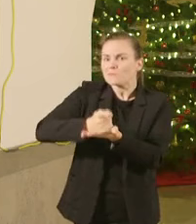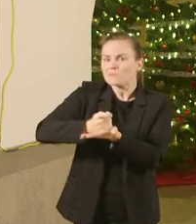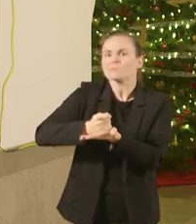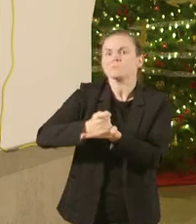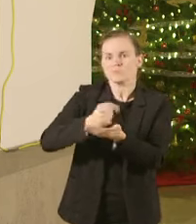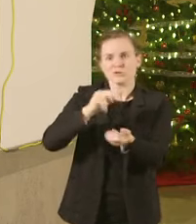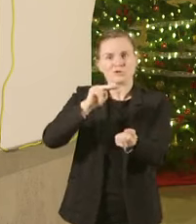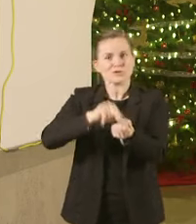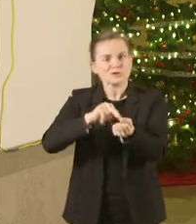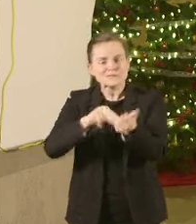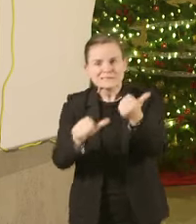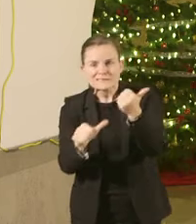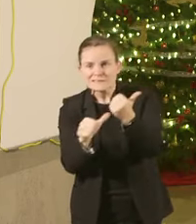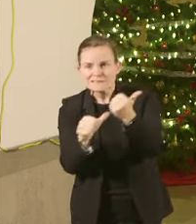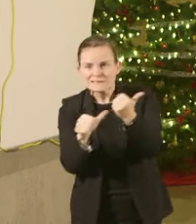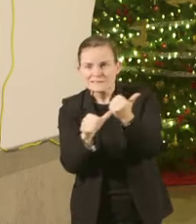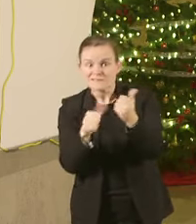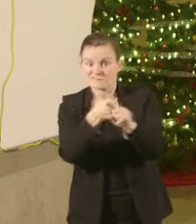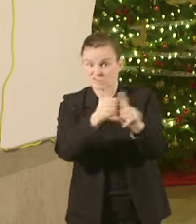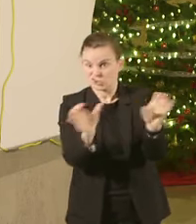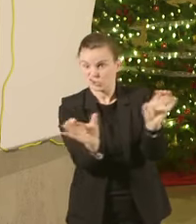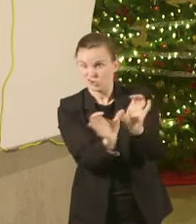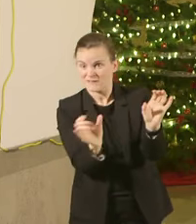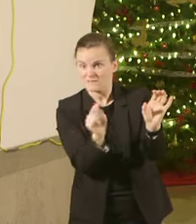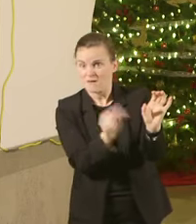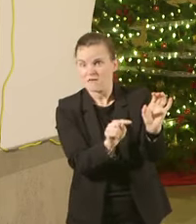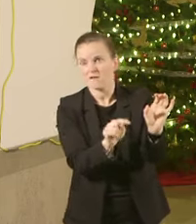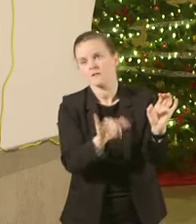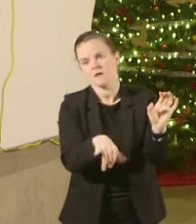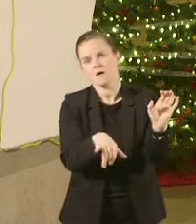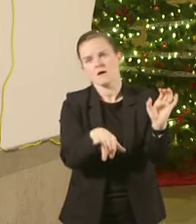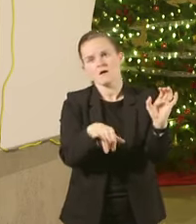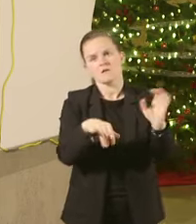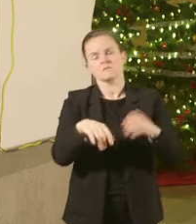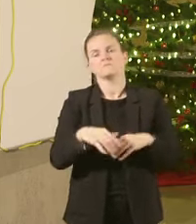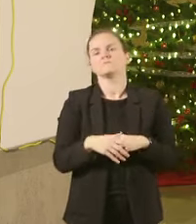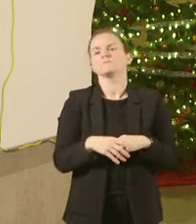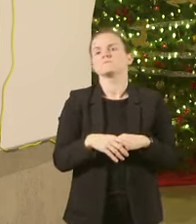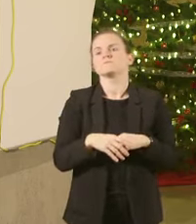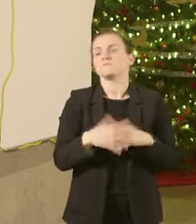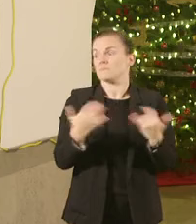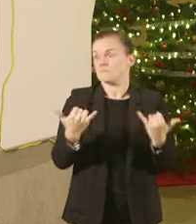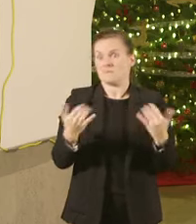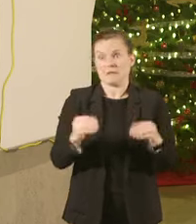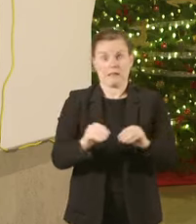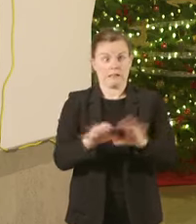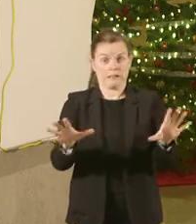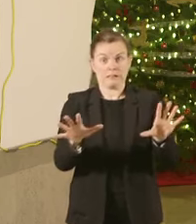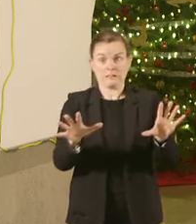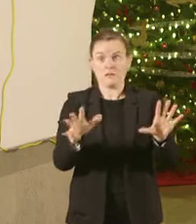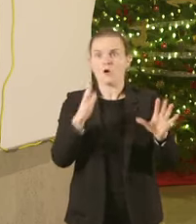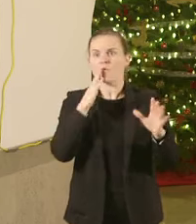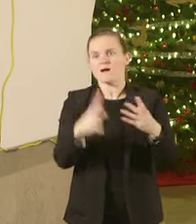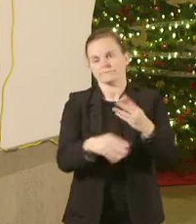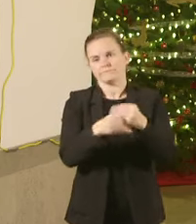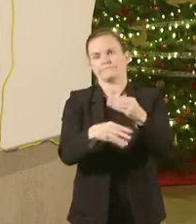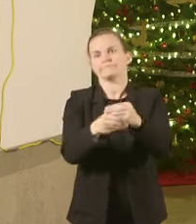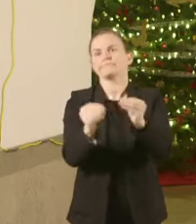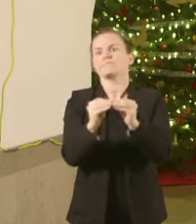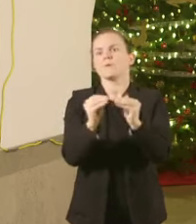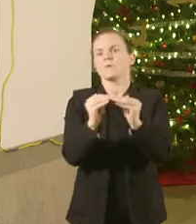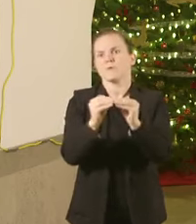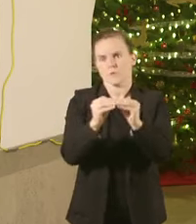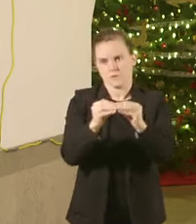when fully deployed this will add nearly 600 total beds to our state statewide bed